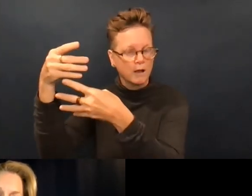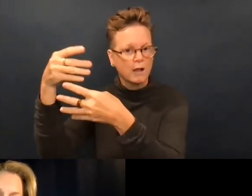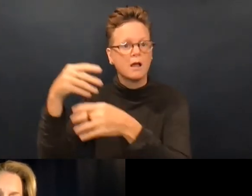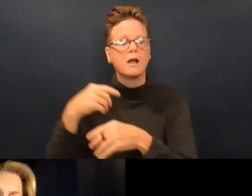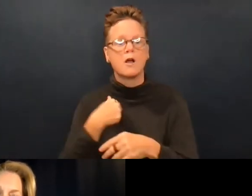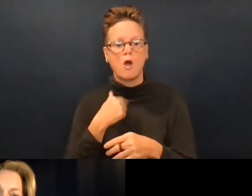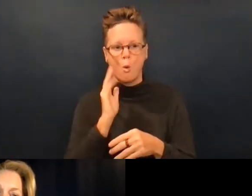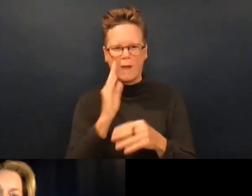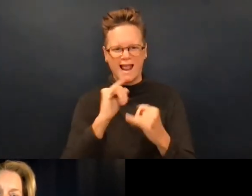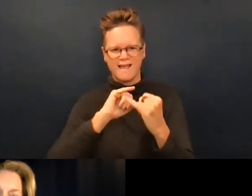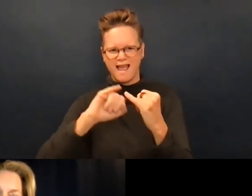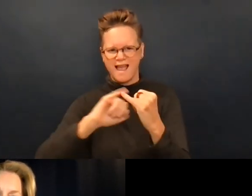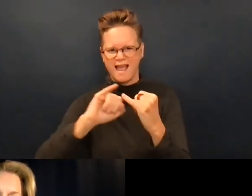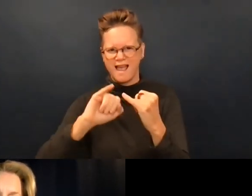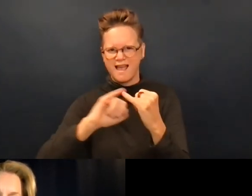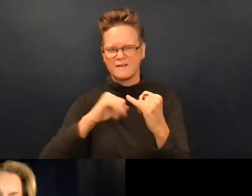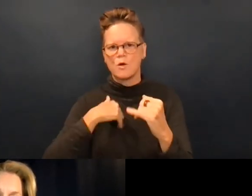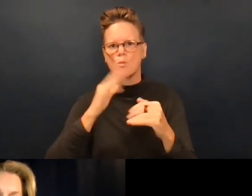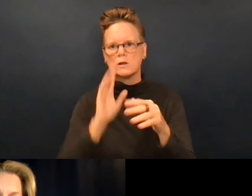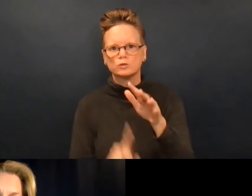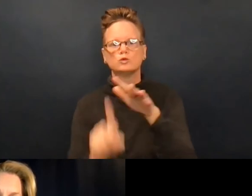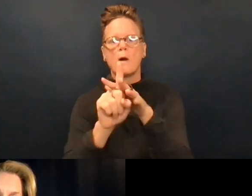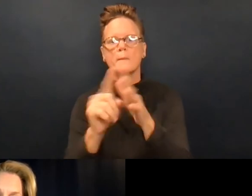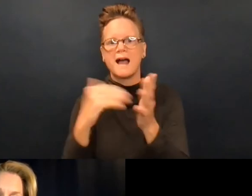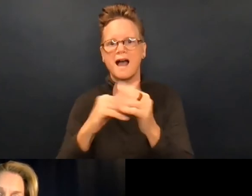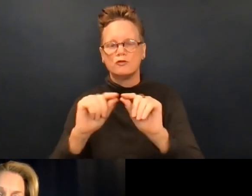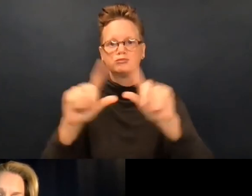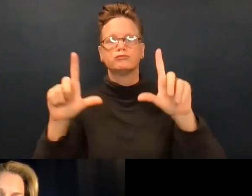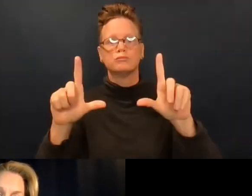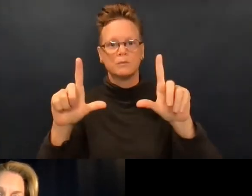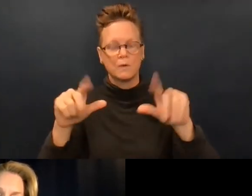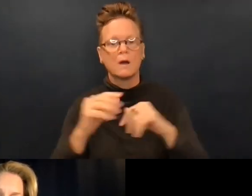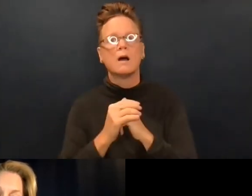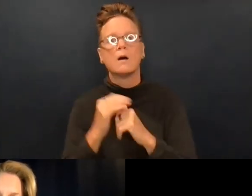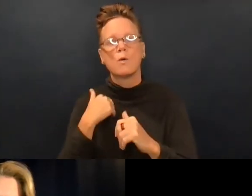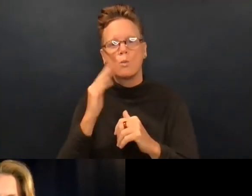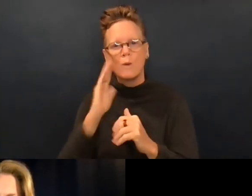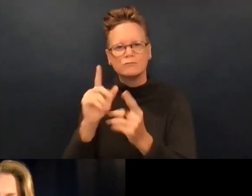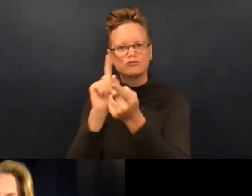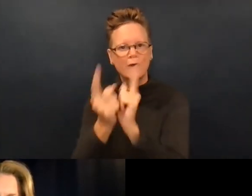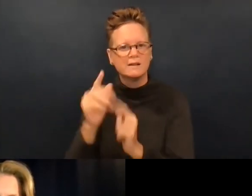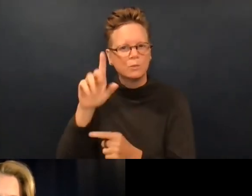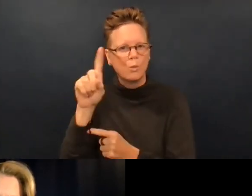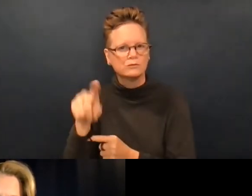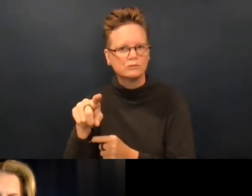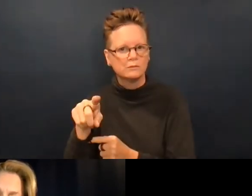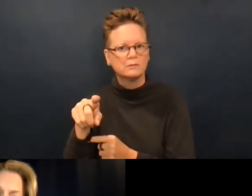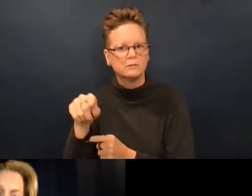section. So we will monitor the Q&A area. And at the very end, I will pop on screen